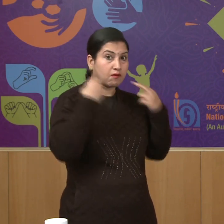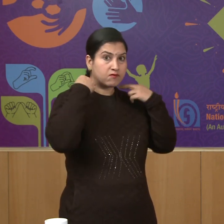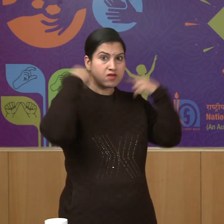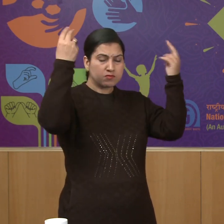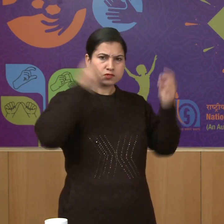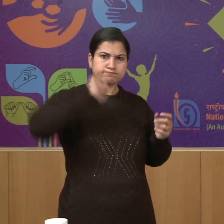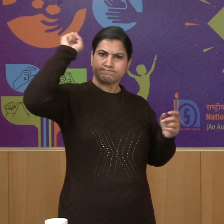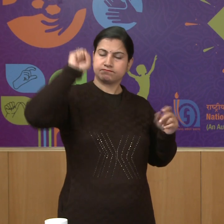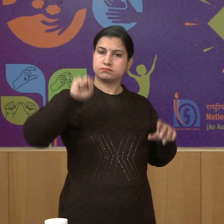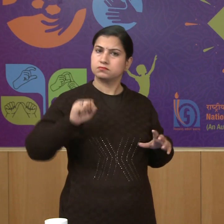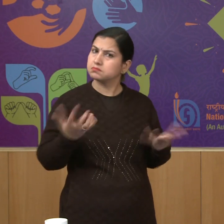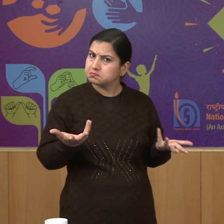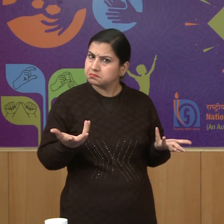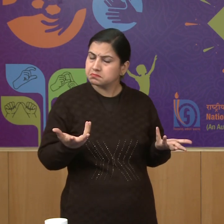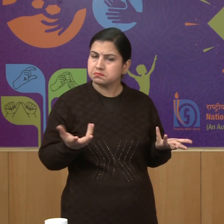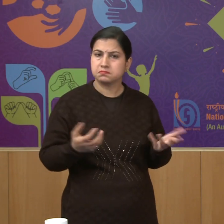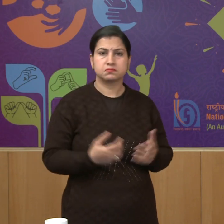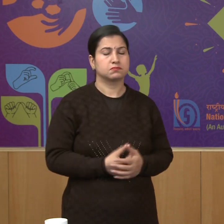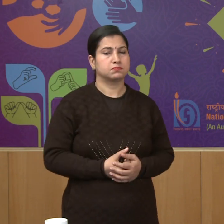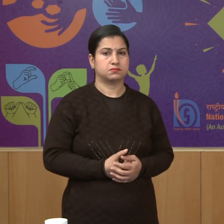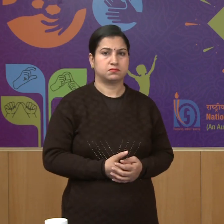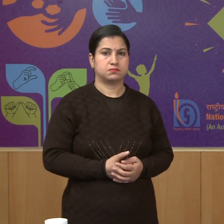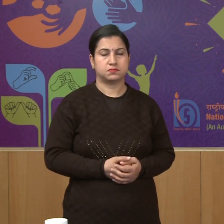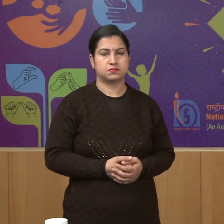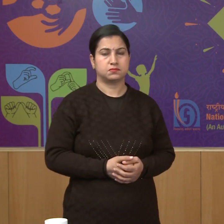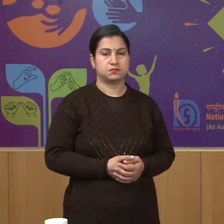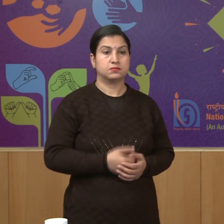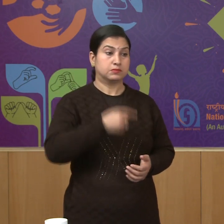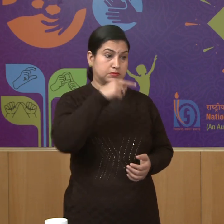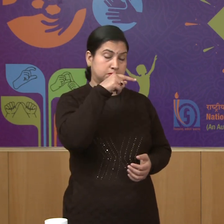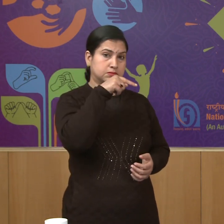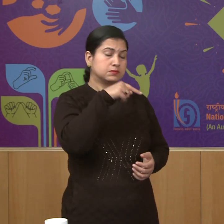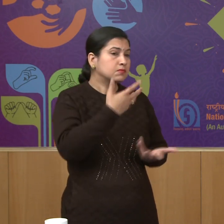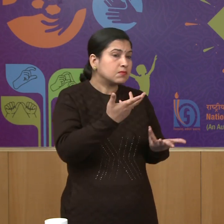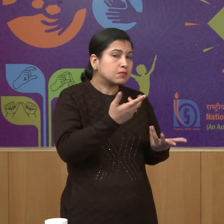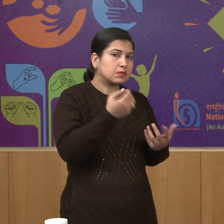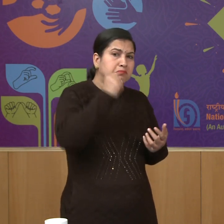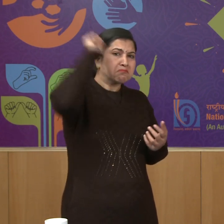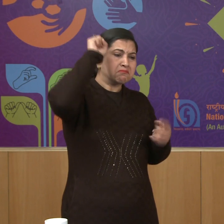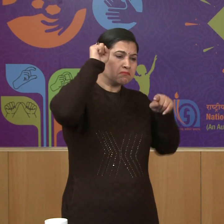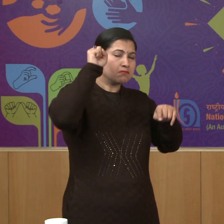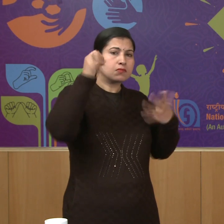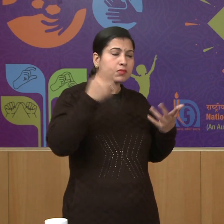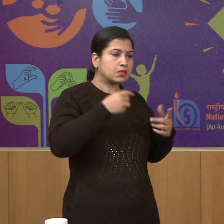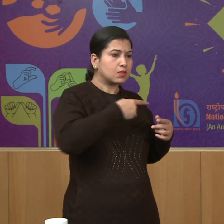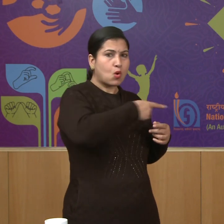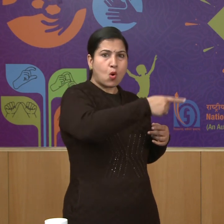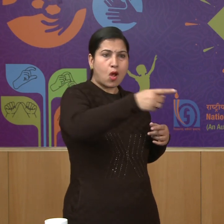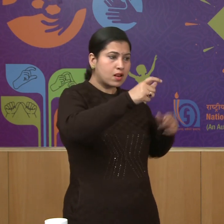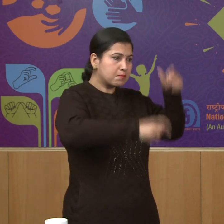in which common people also participated.